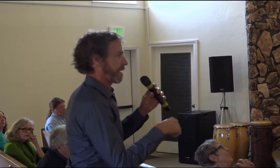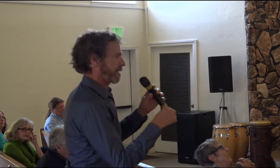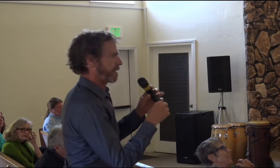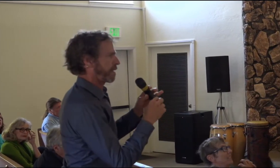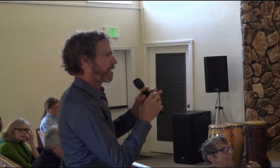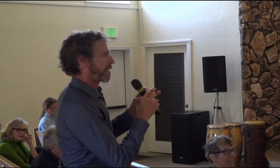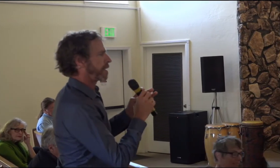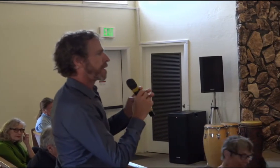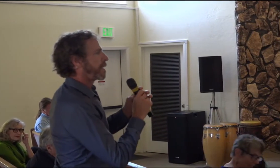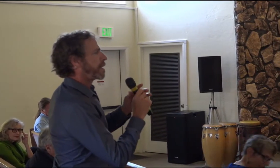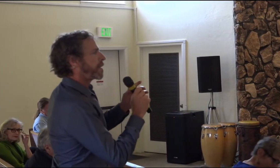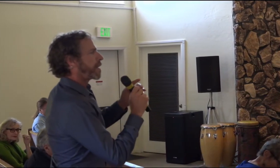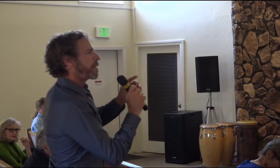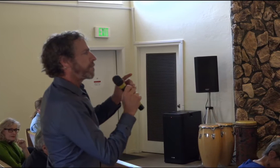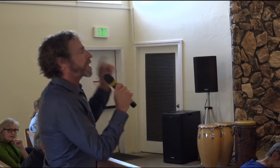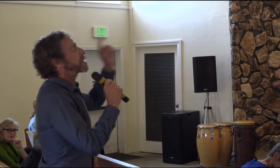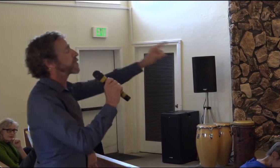today